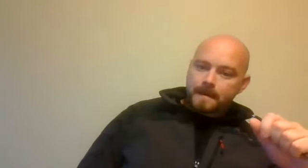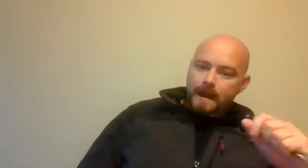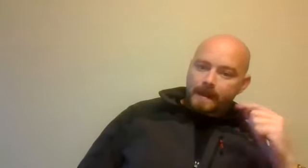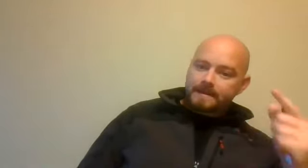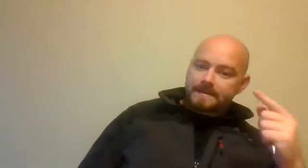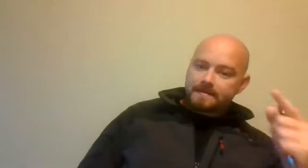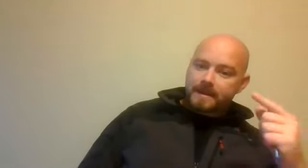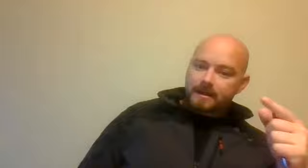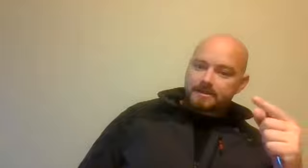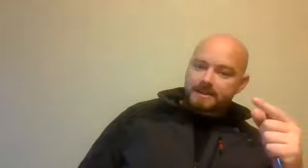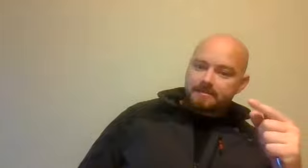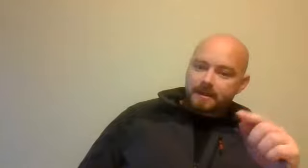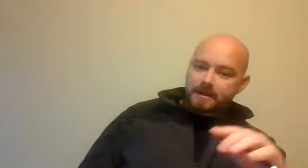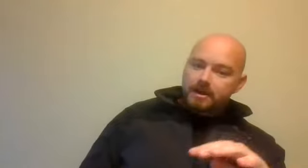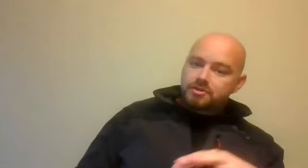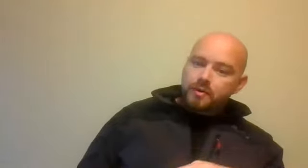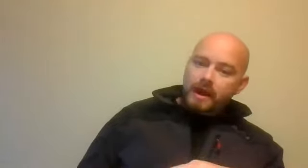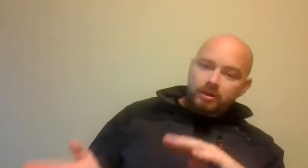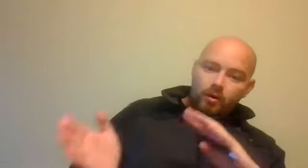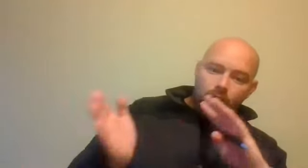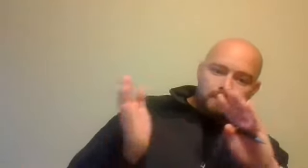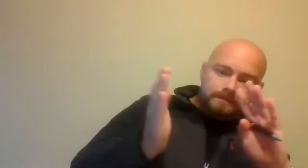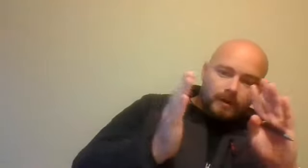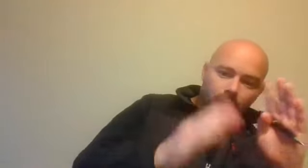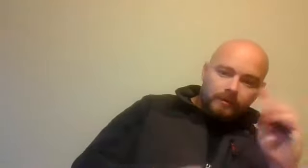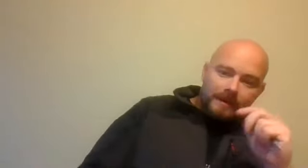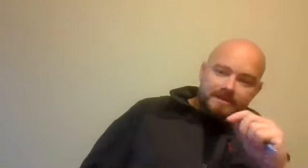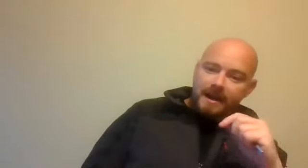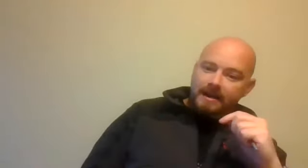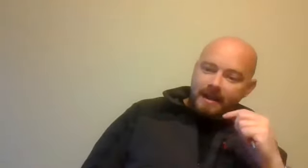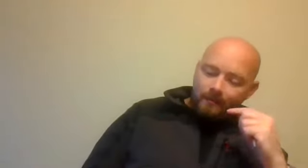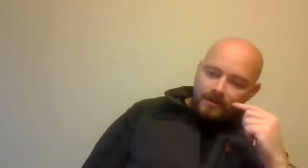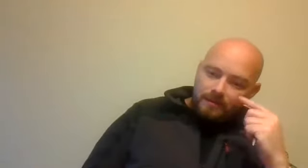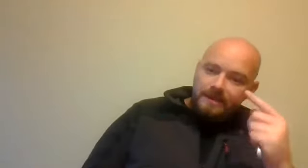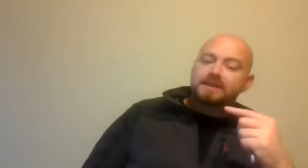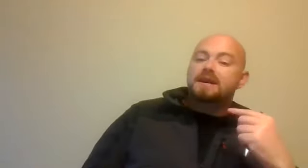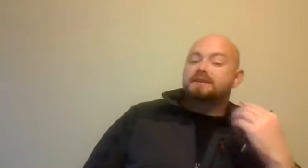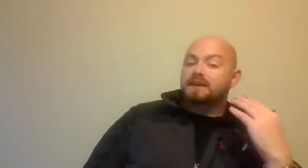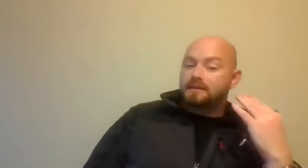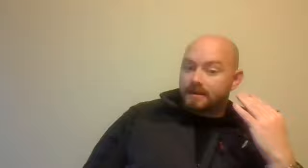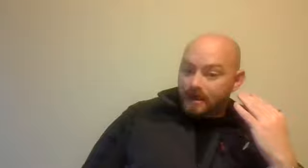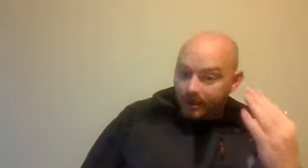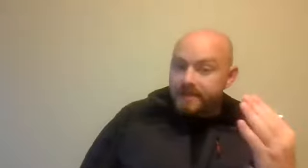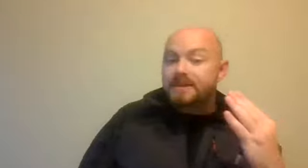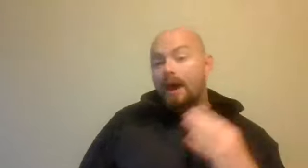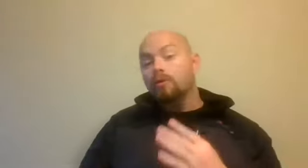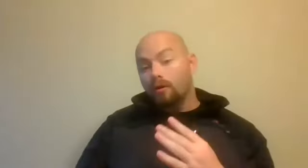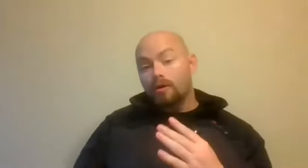And that didn't seem to make a lot of sense to me. So we had to go all the way back to start, and we completely changed the client's outlook